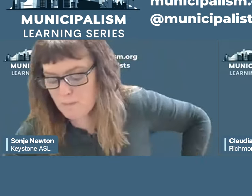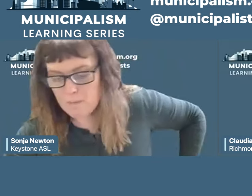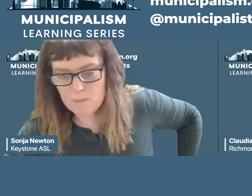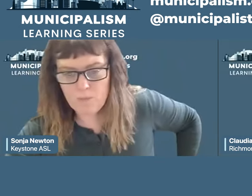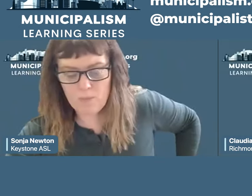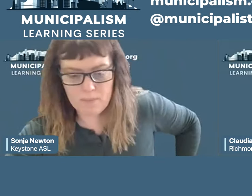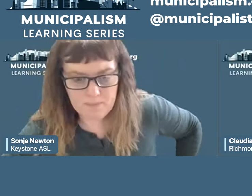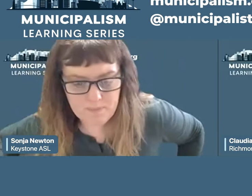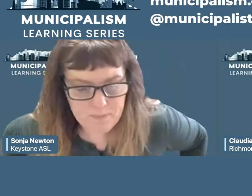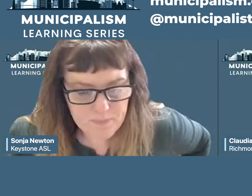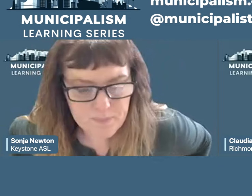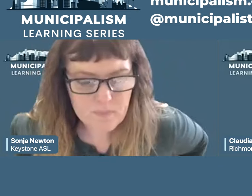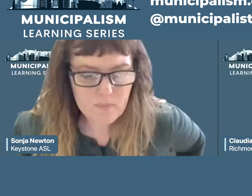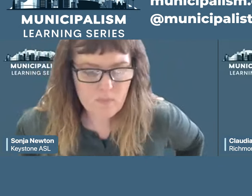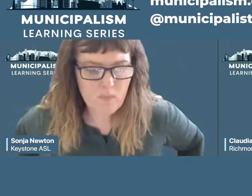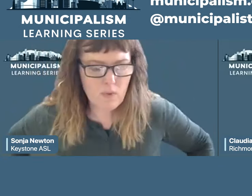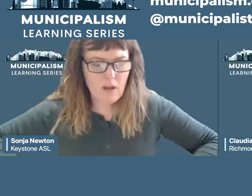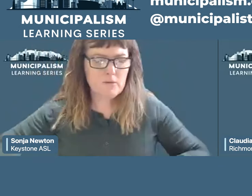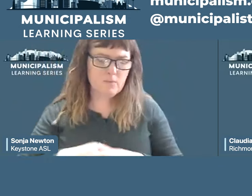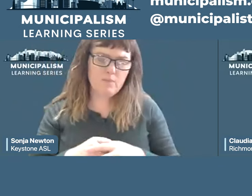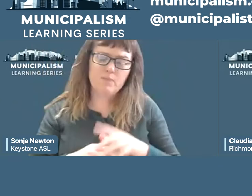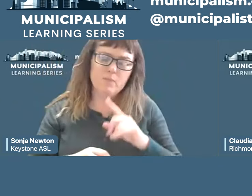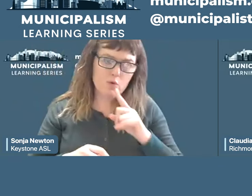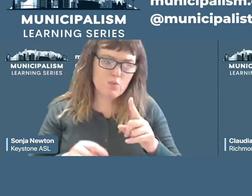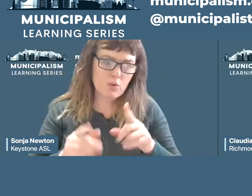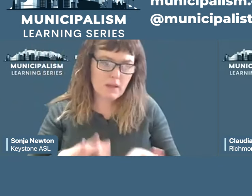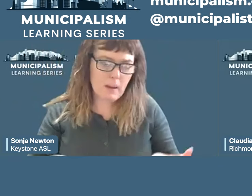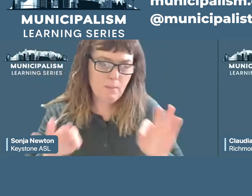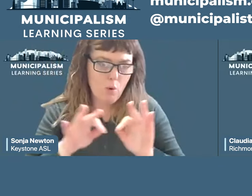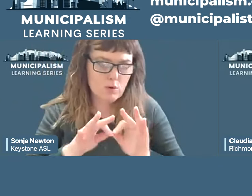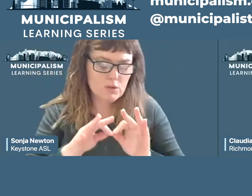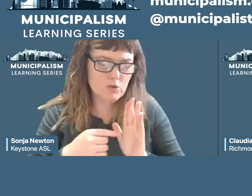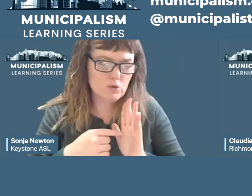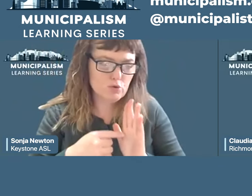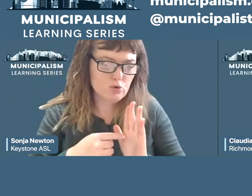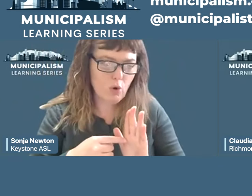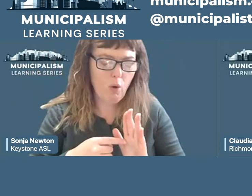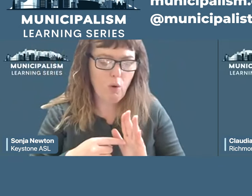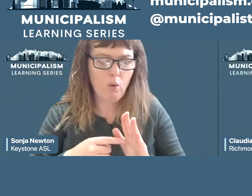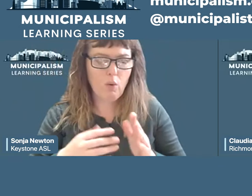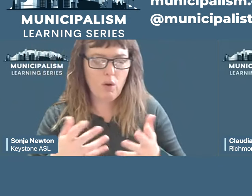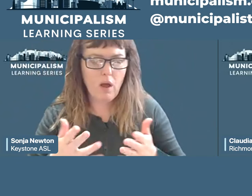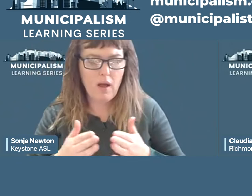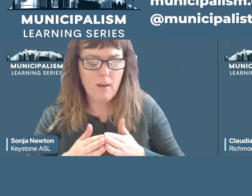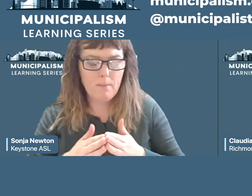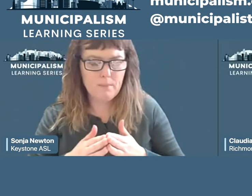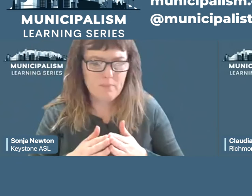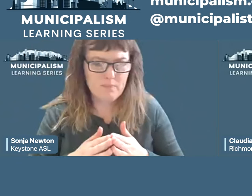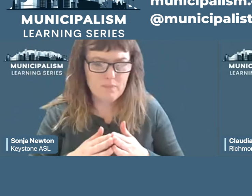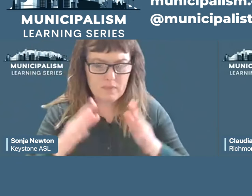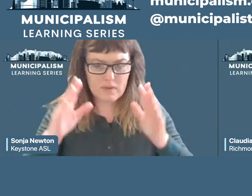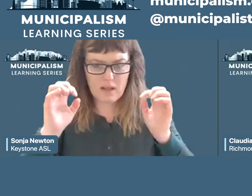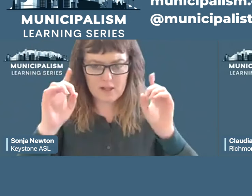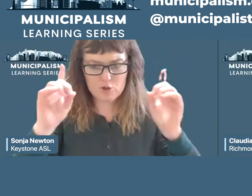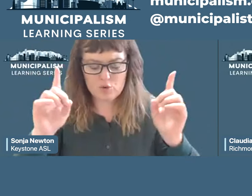to show and educate our community around the difference